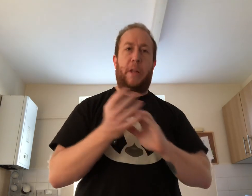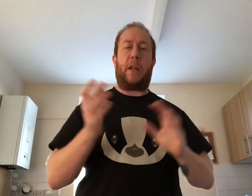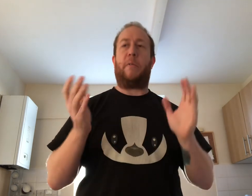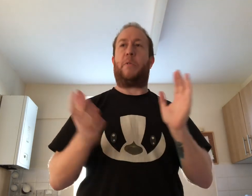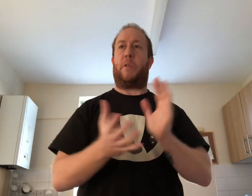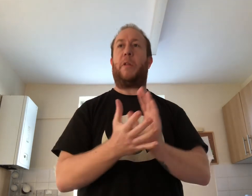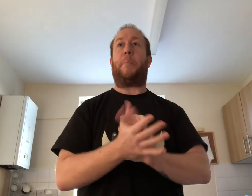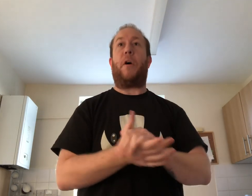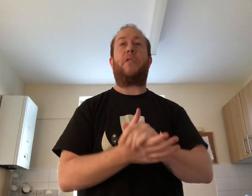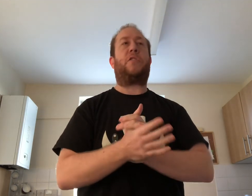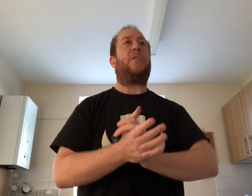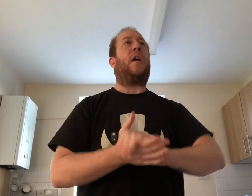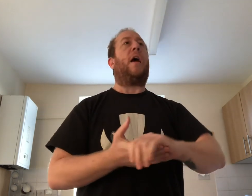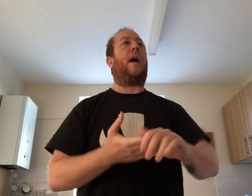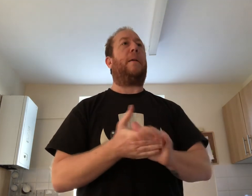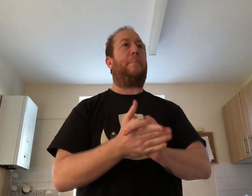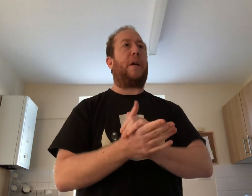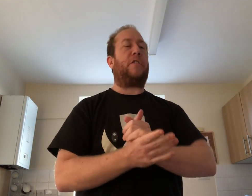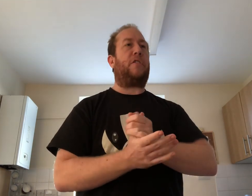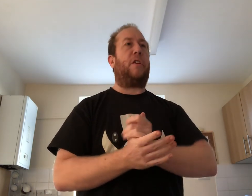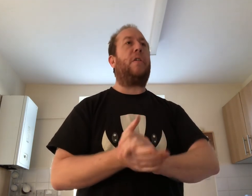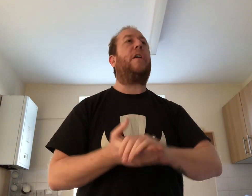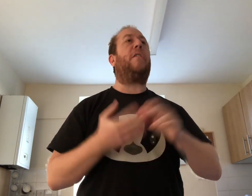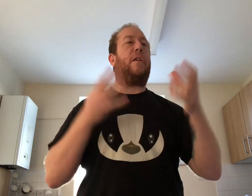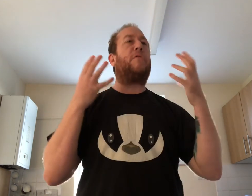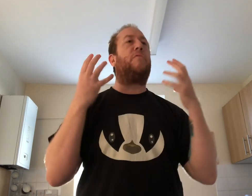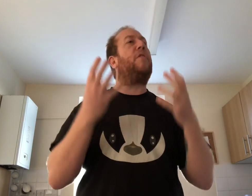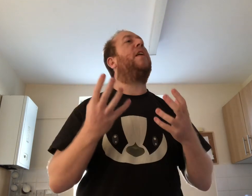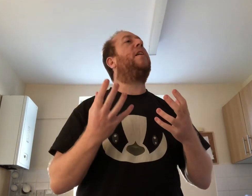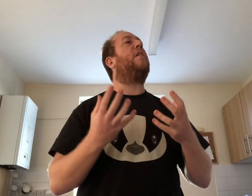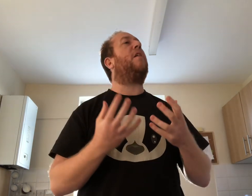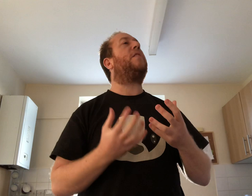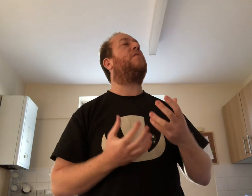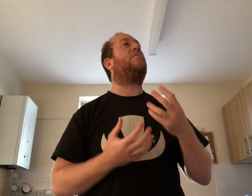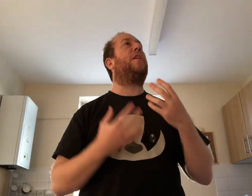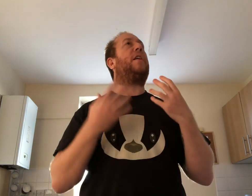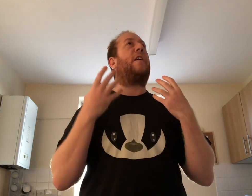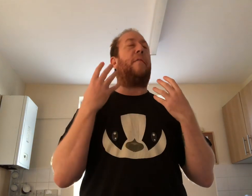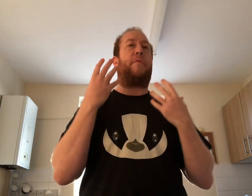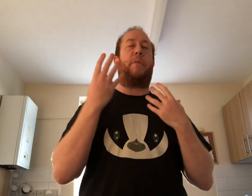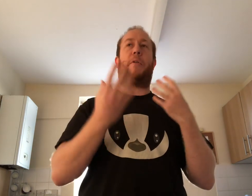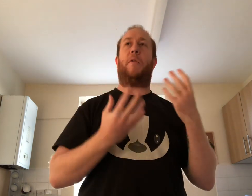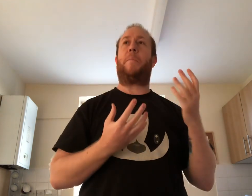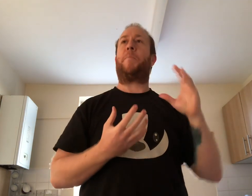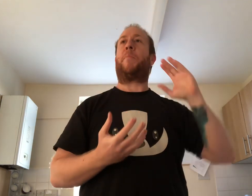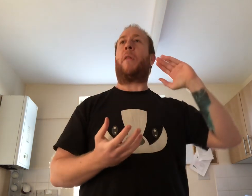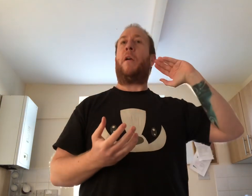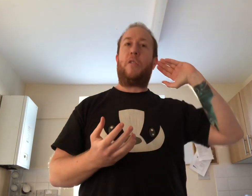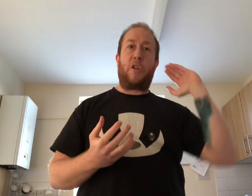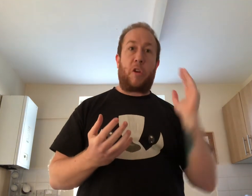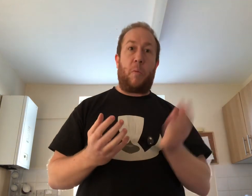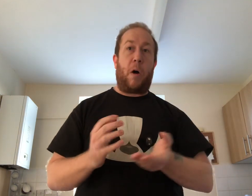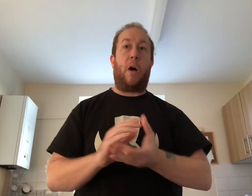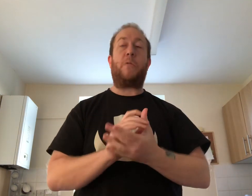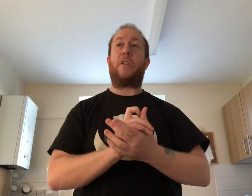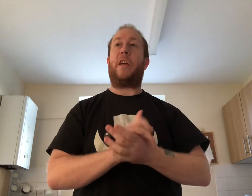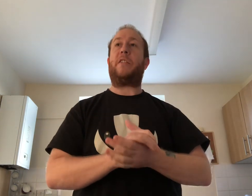went there was with the boss and Badger jr and it was really nice really comfortable took a while to get